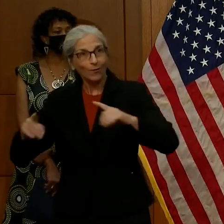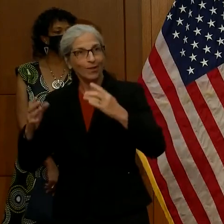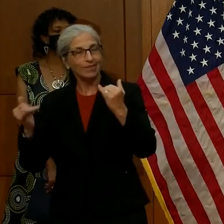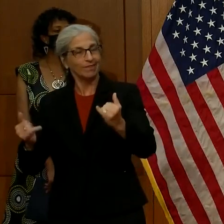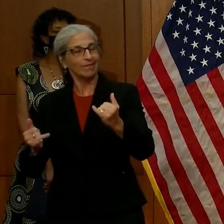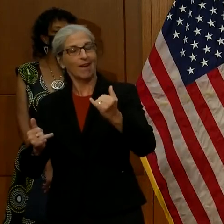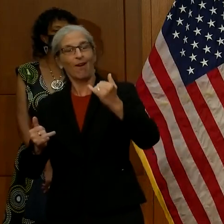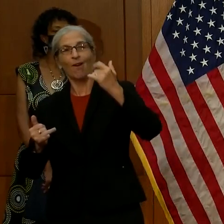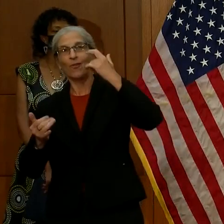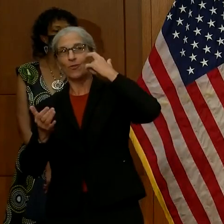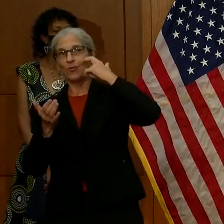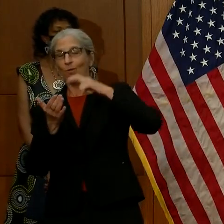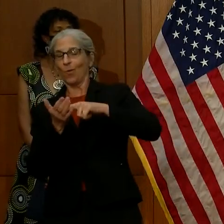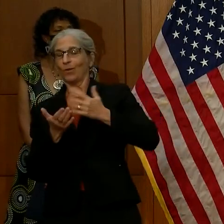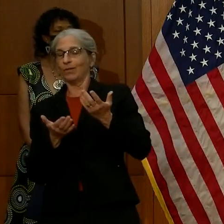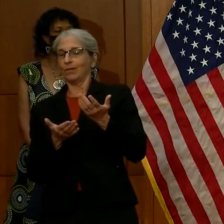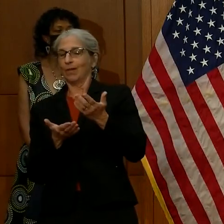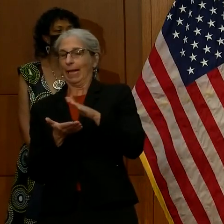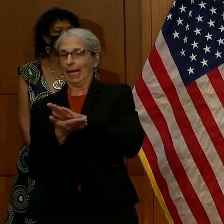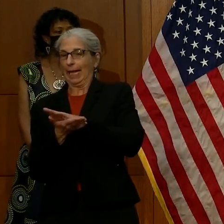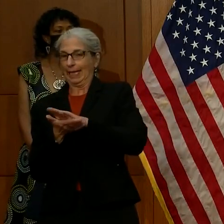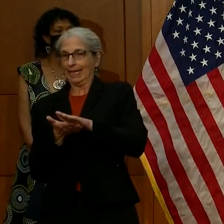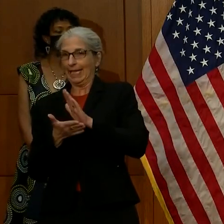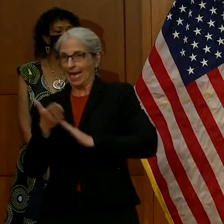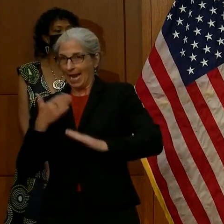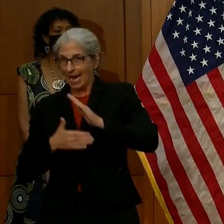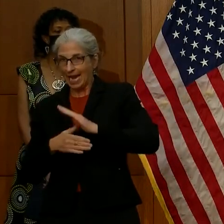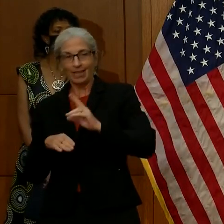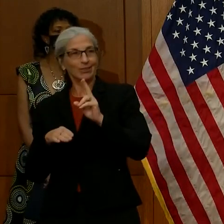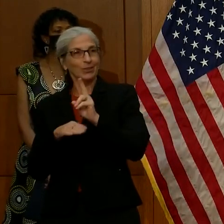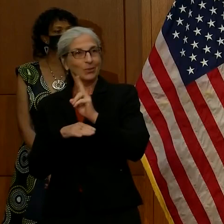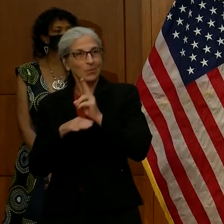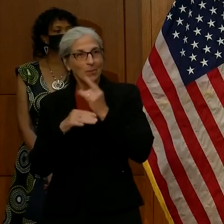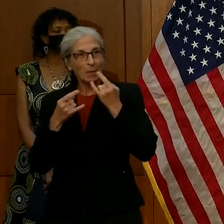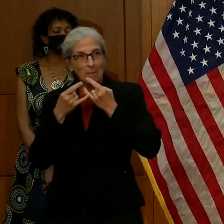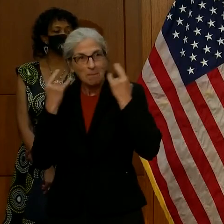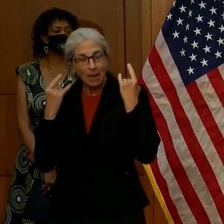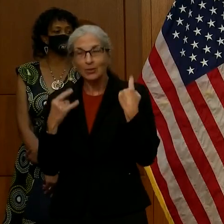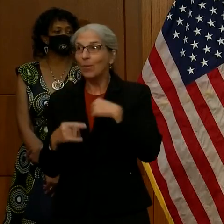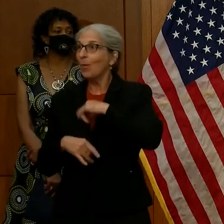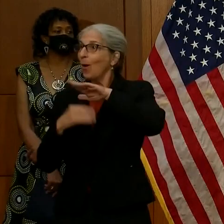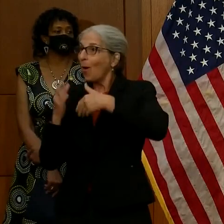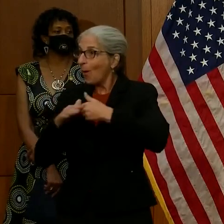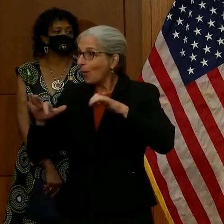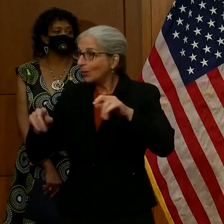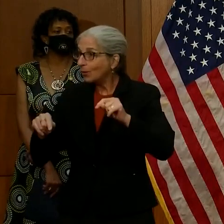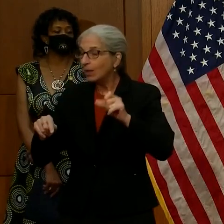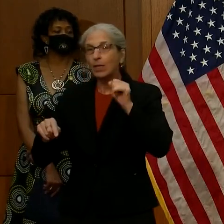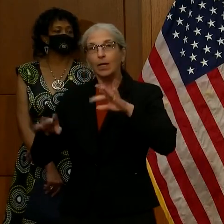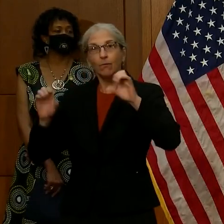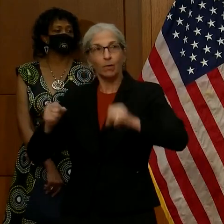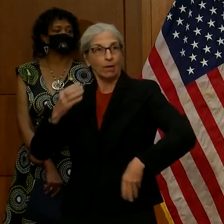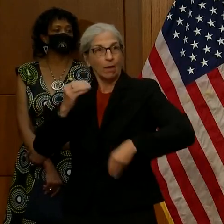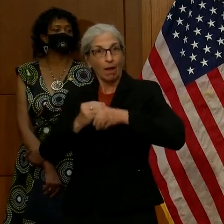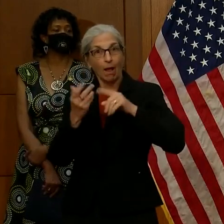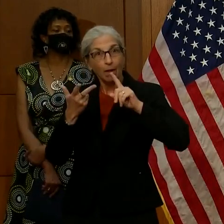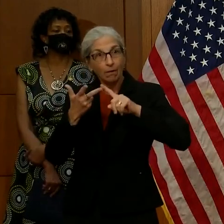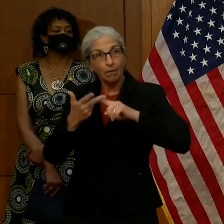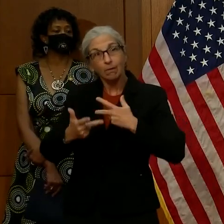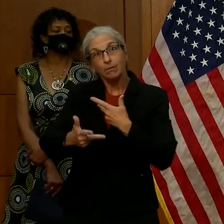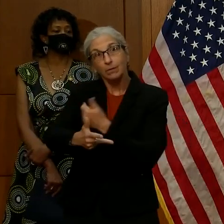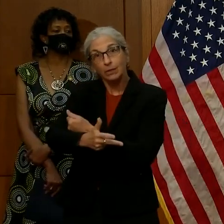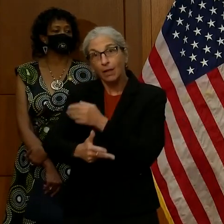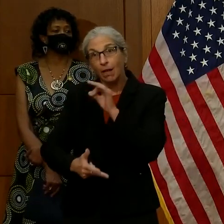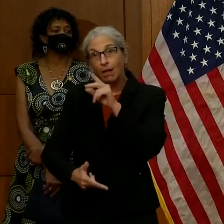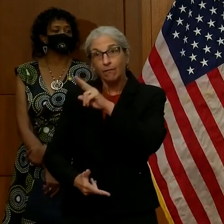to keeping our hands clean and wearing our face mask. And if we can get our flu shots, which, again, I highly recommend